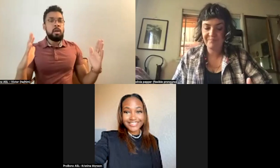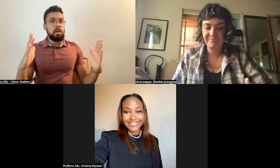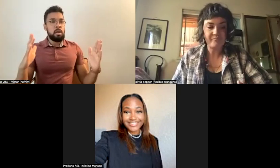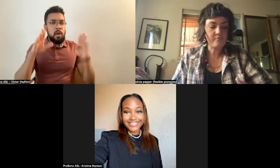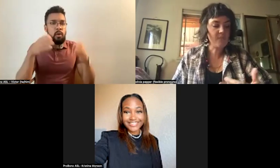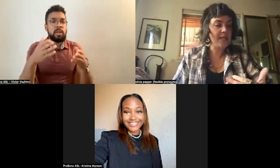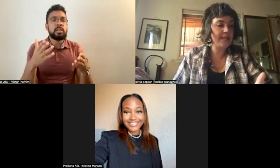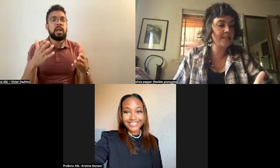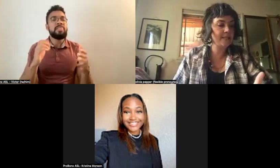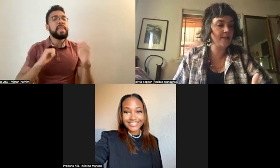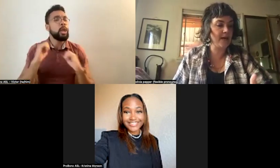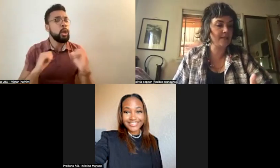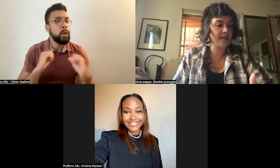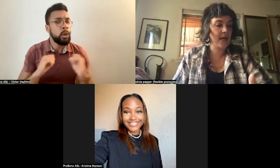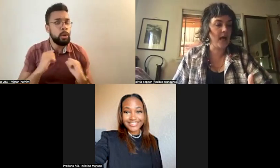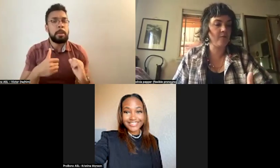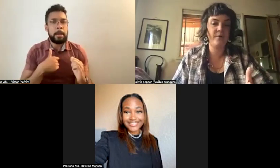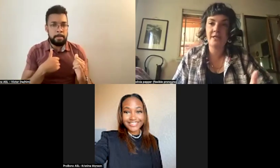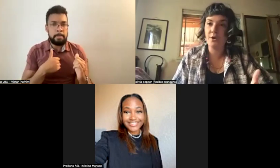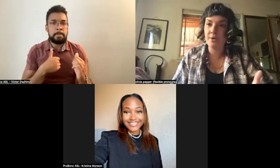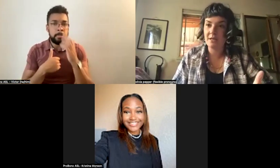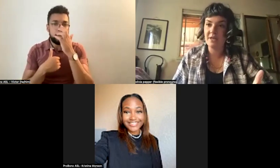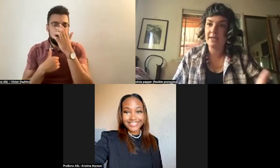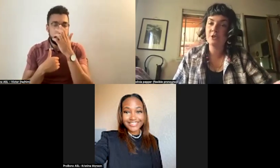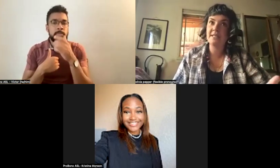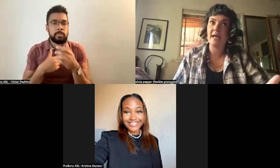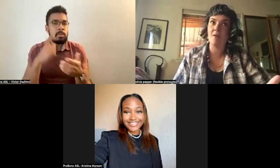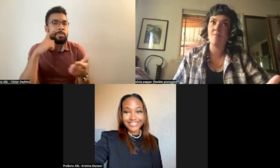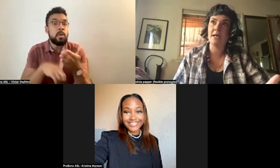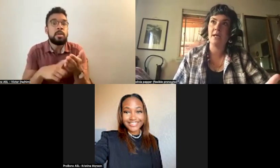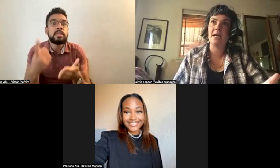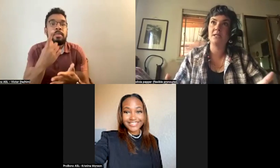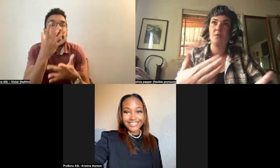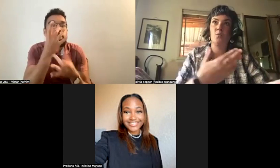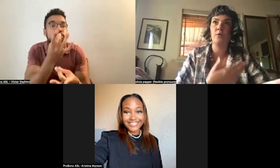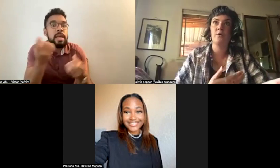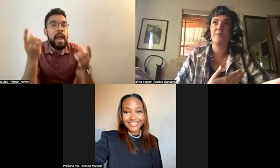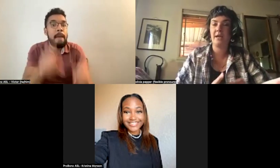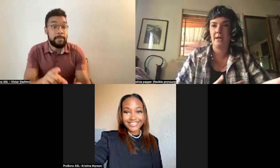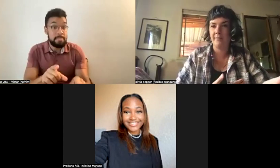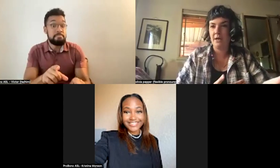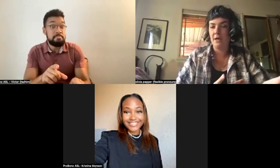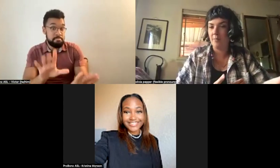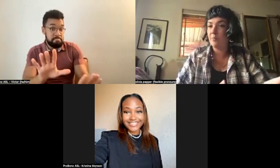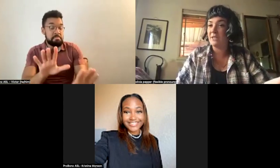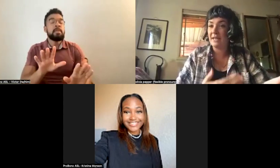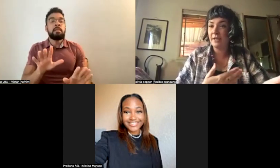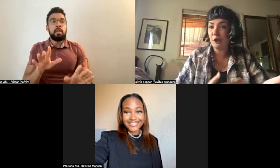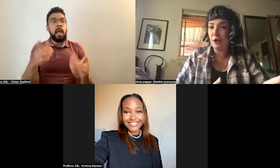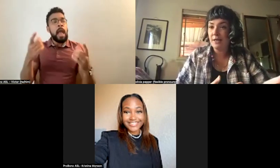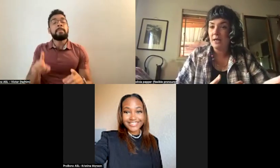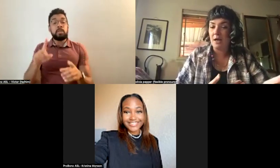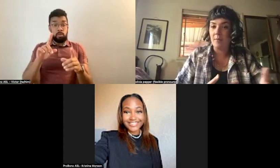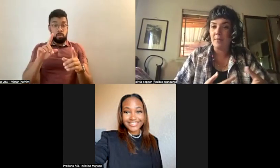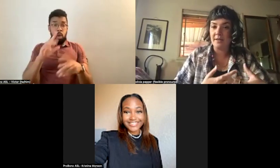is that I really noticed something interesting happening as the world became a bit more secular,